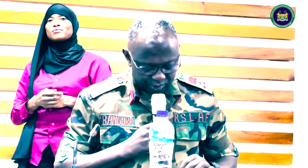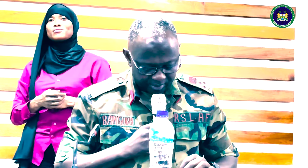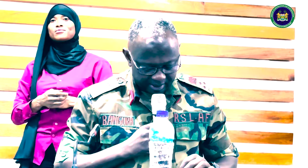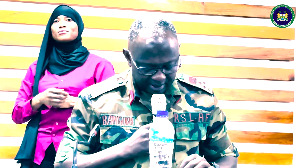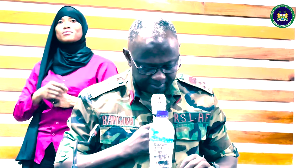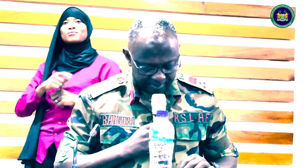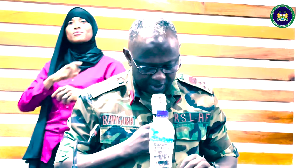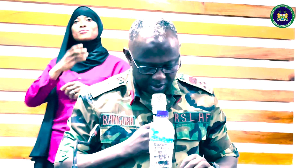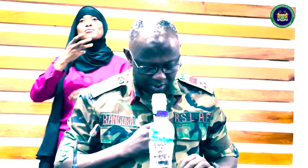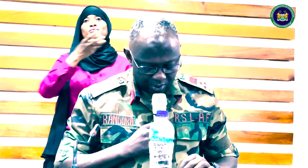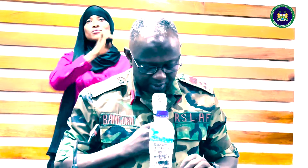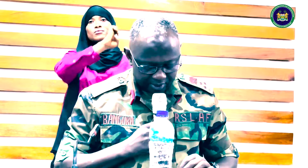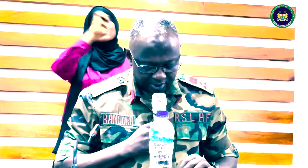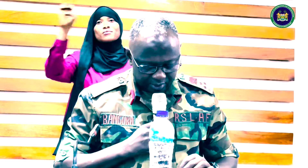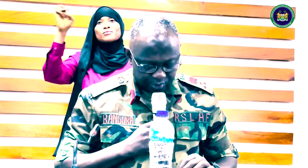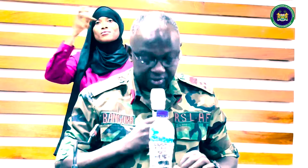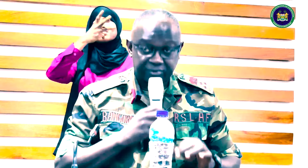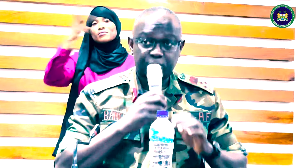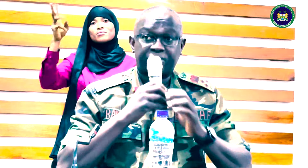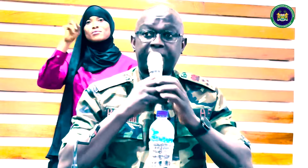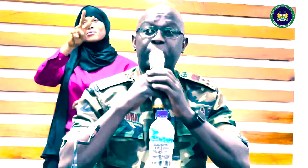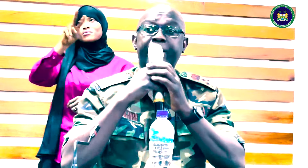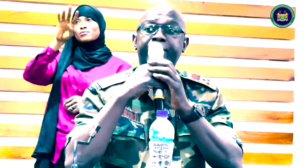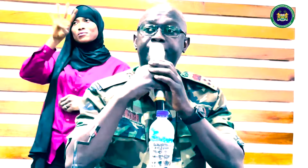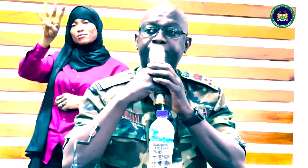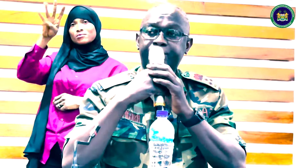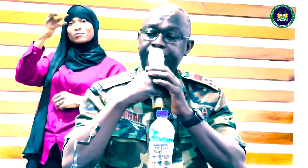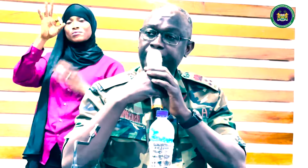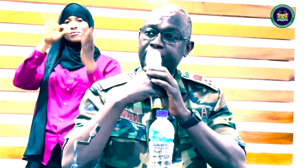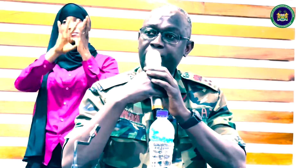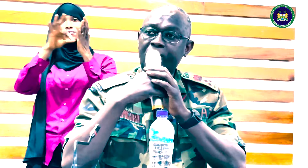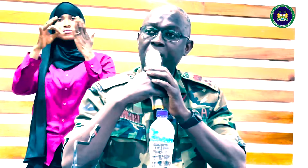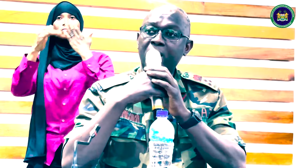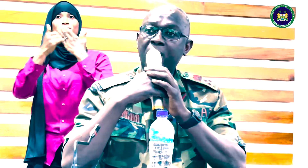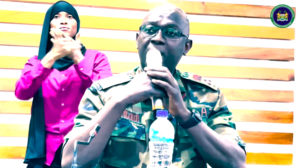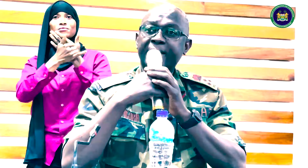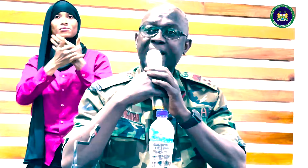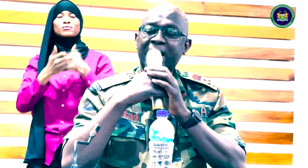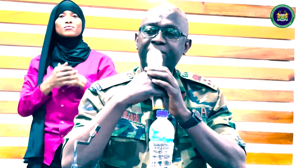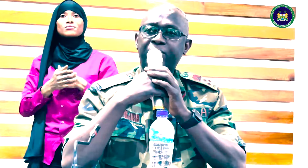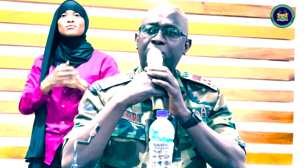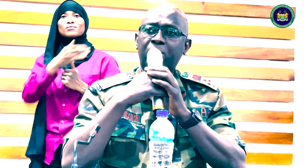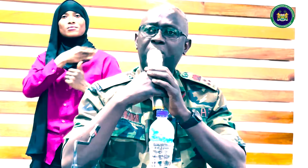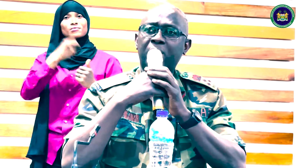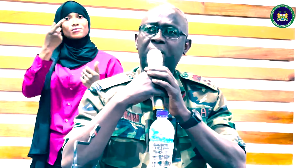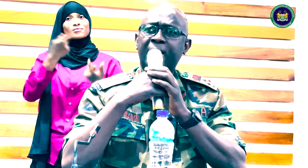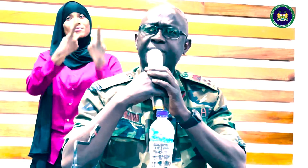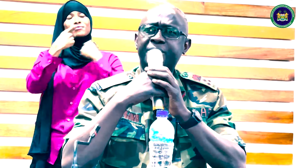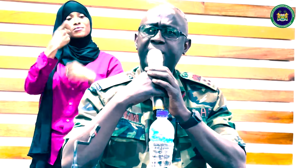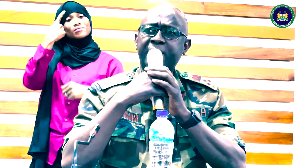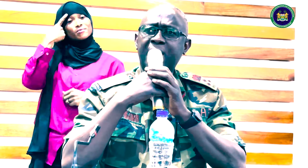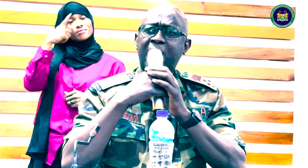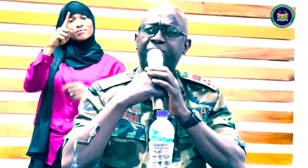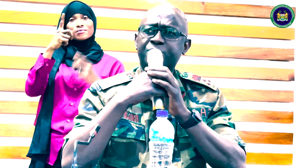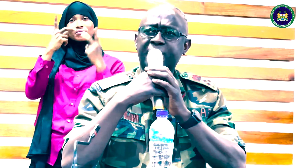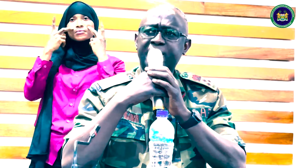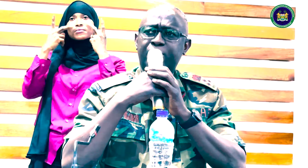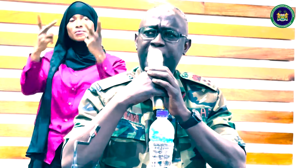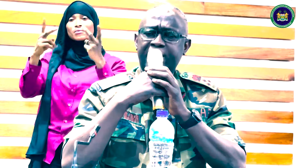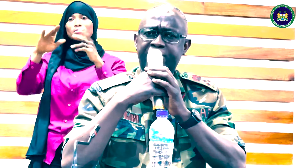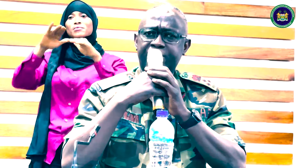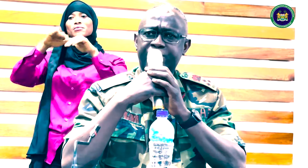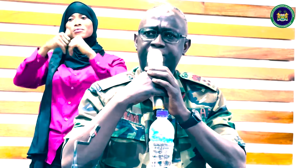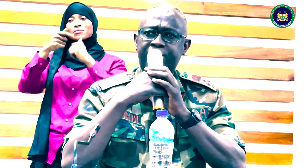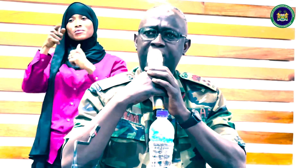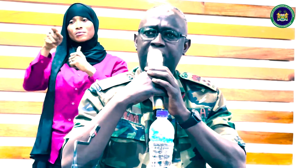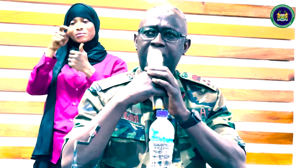ECOWAS on the 24th of February. They come to see how to set